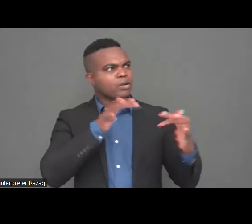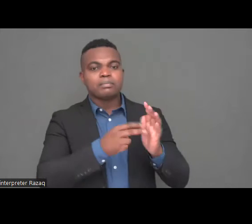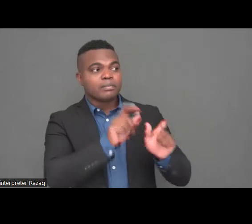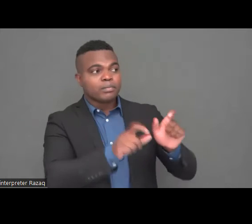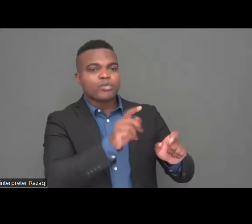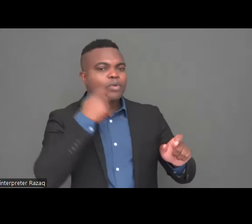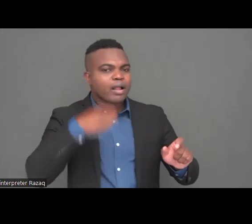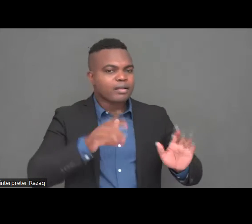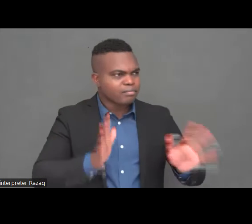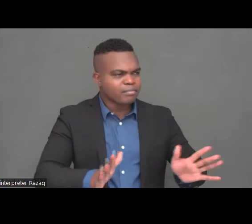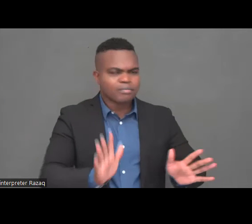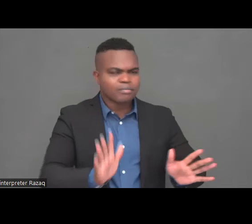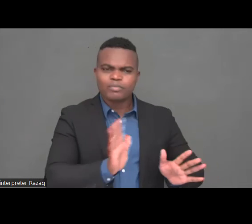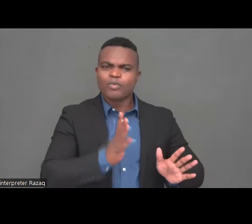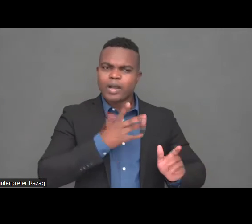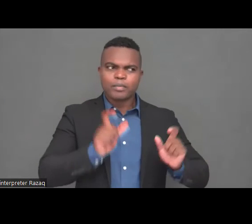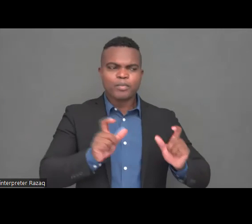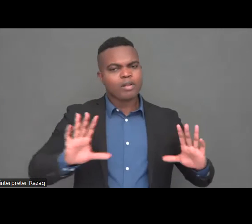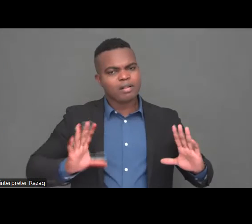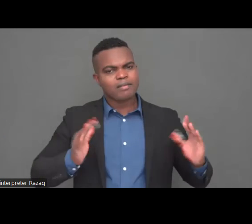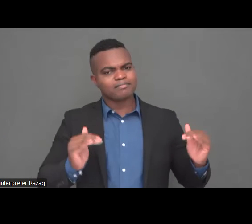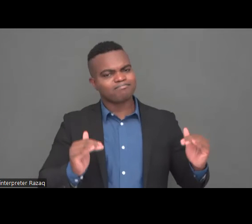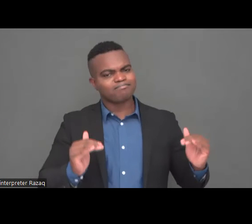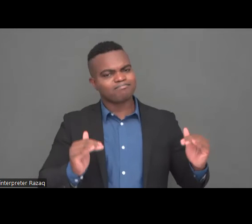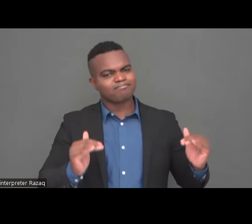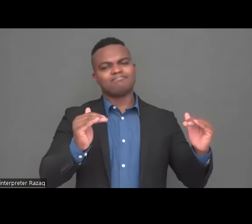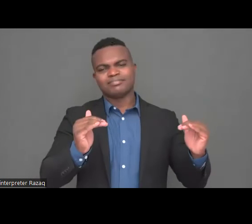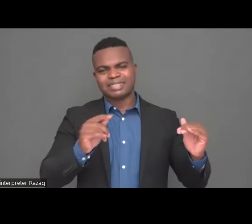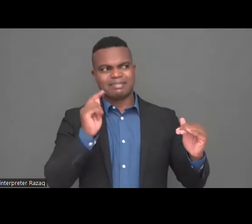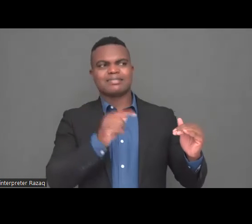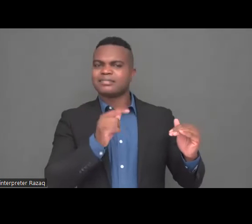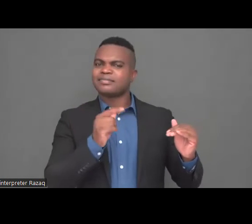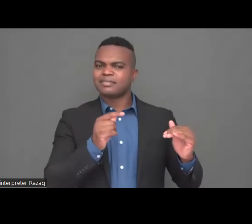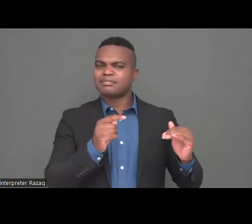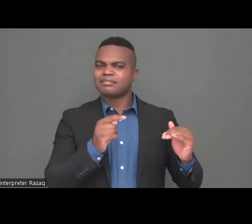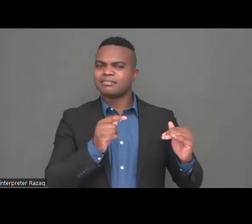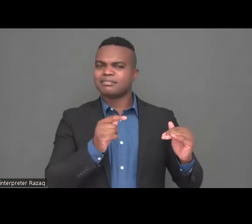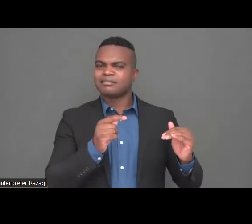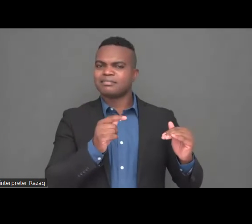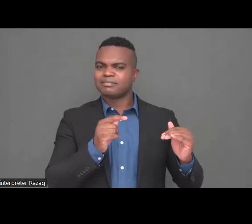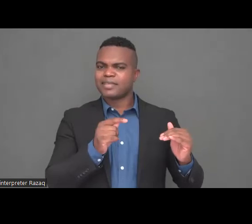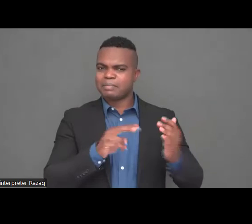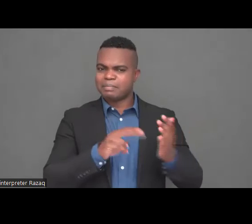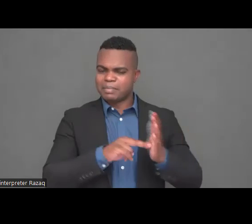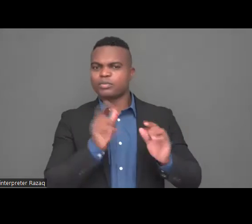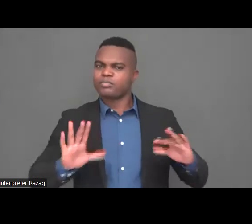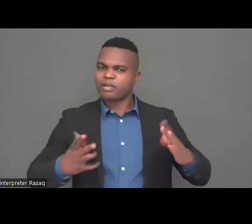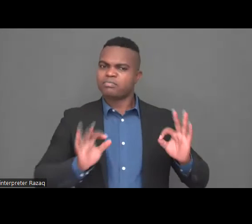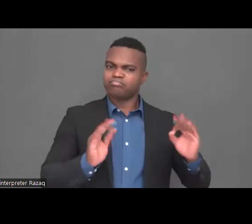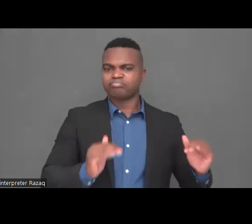community will support us that Ukrainian sky will be closed and that Putin